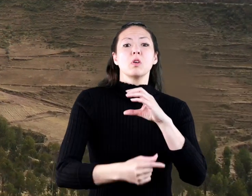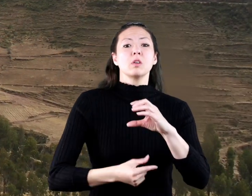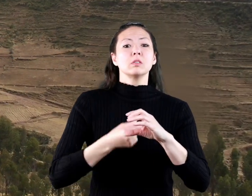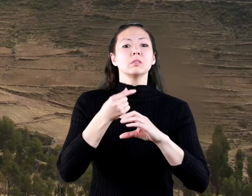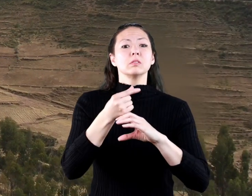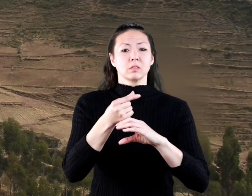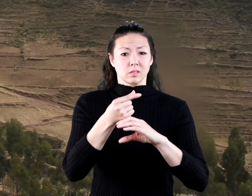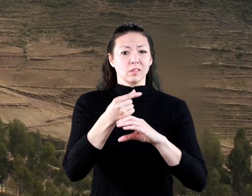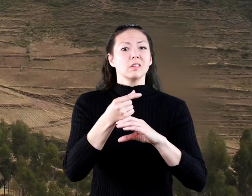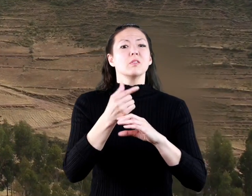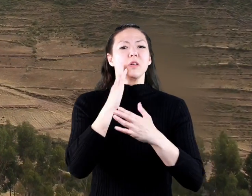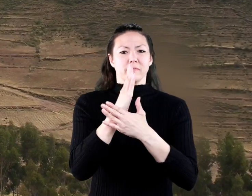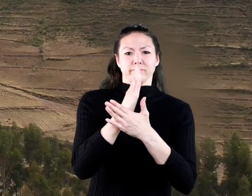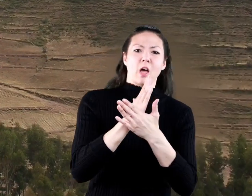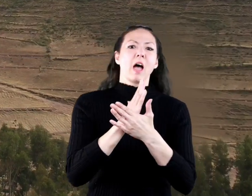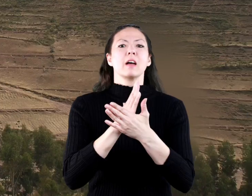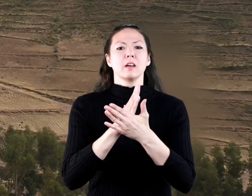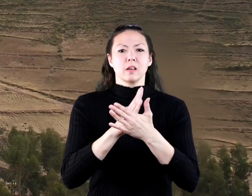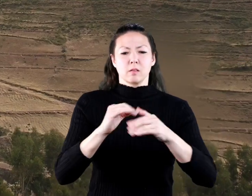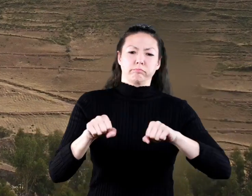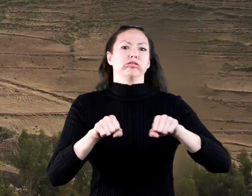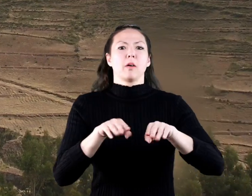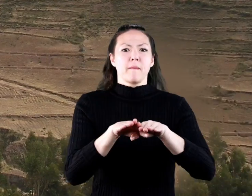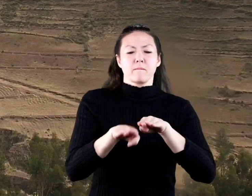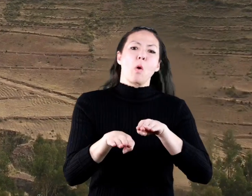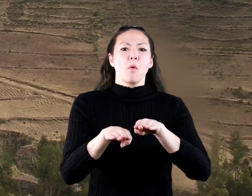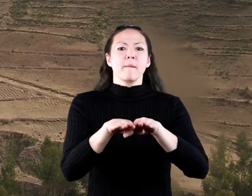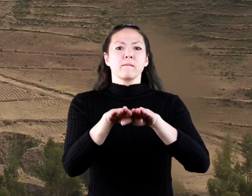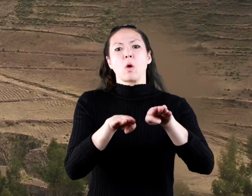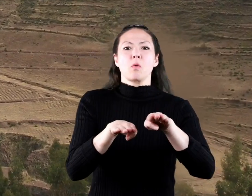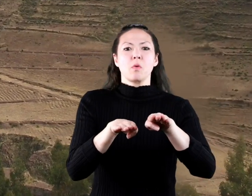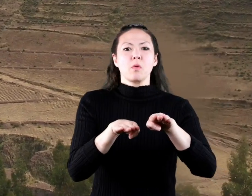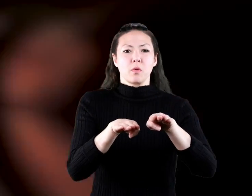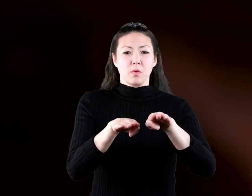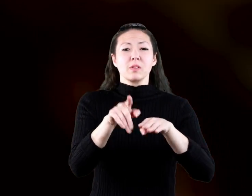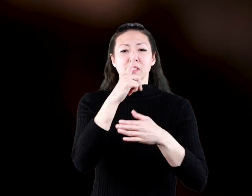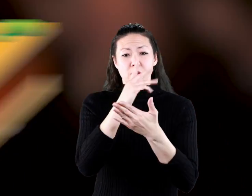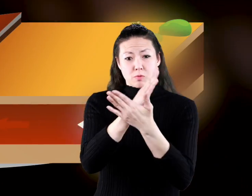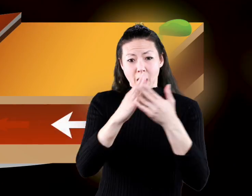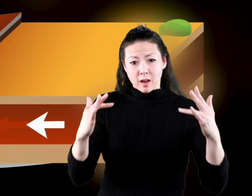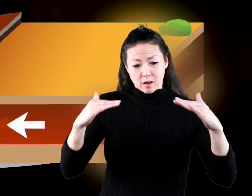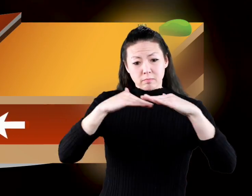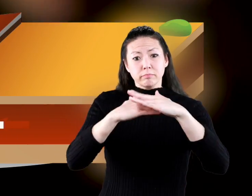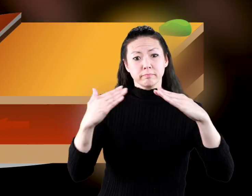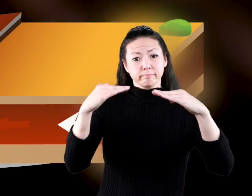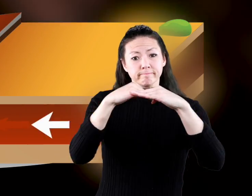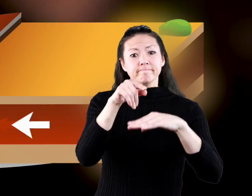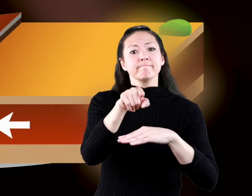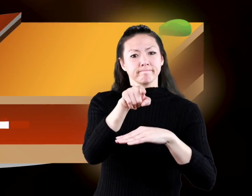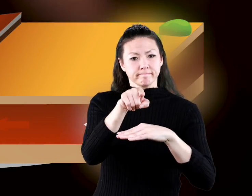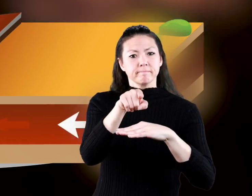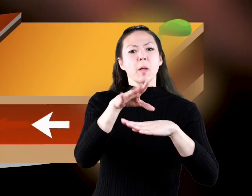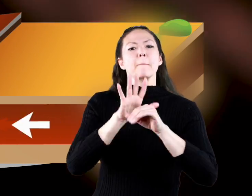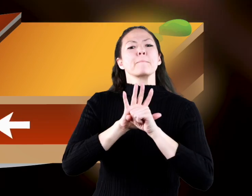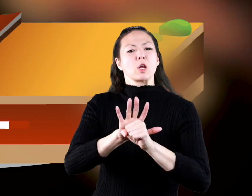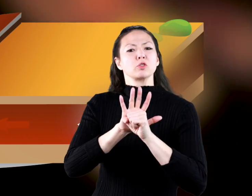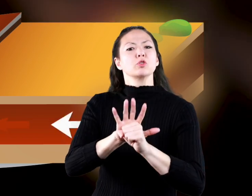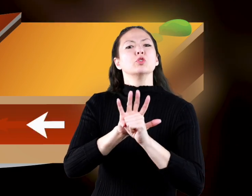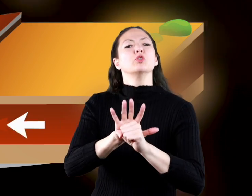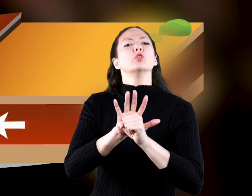to cause the earth's crust to fracture and create faults and folds. The faults in the earth create humongous pressures,